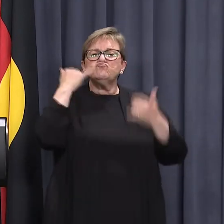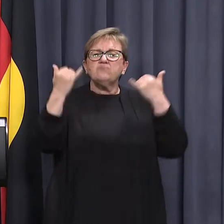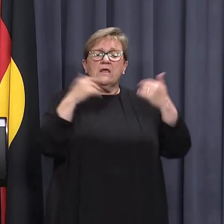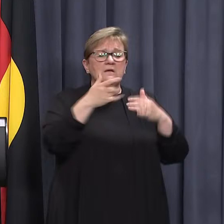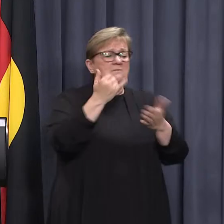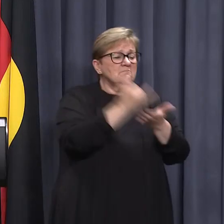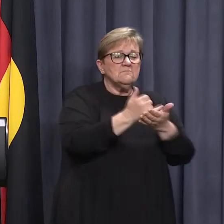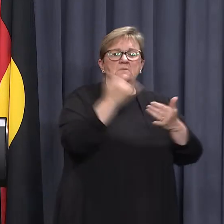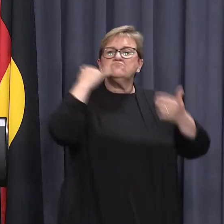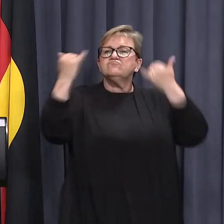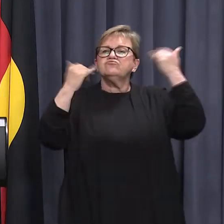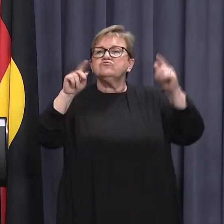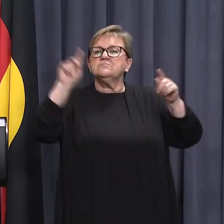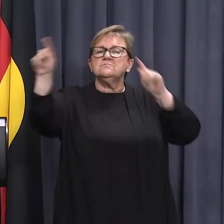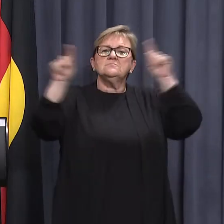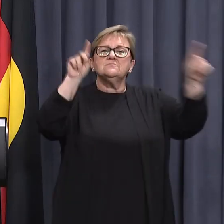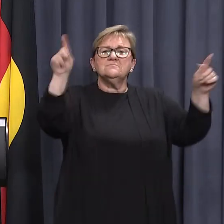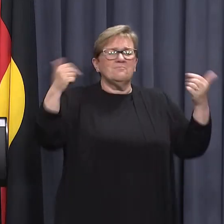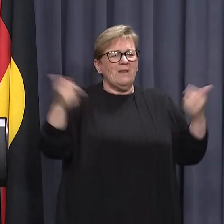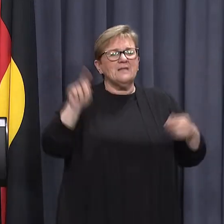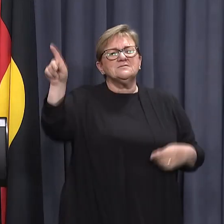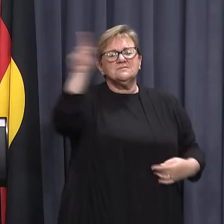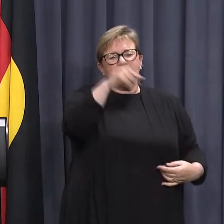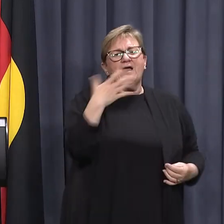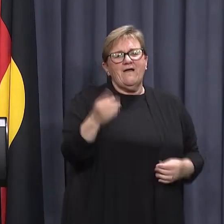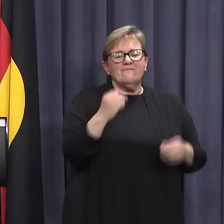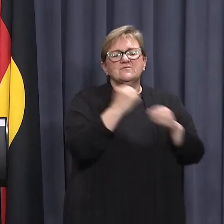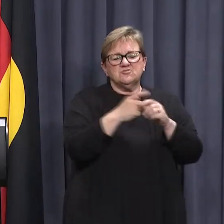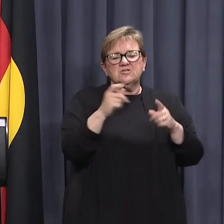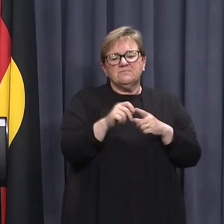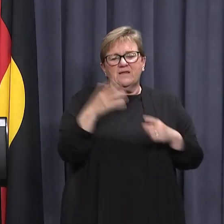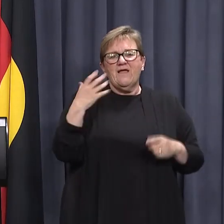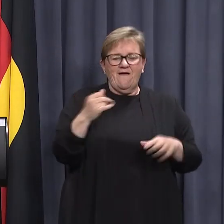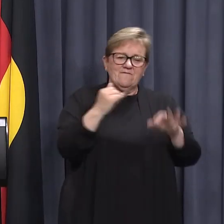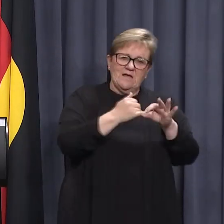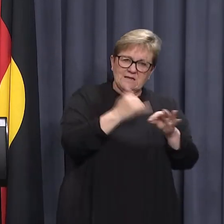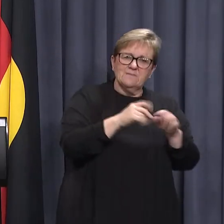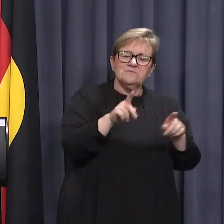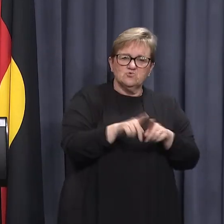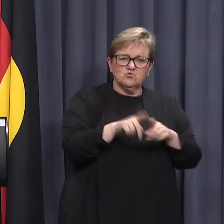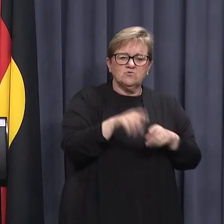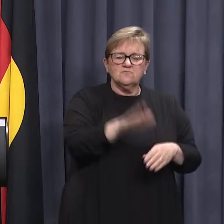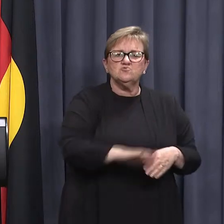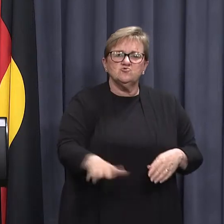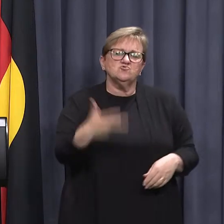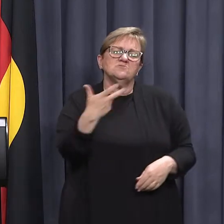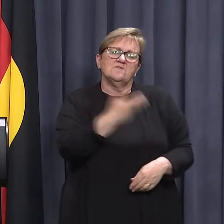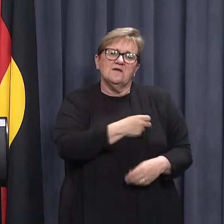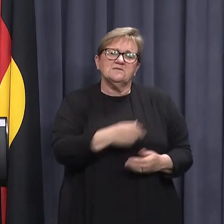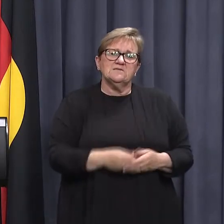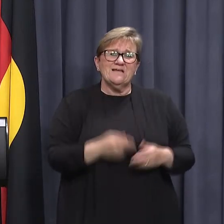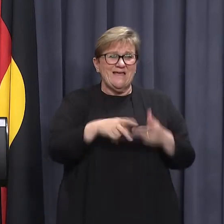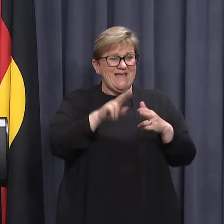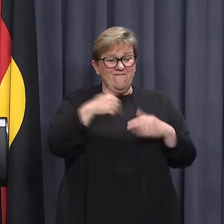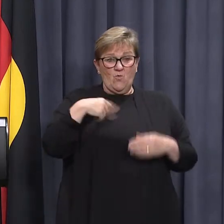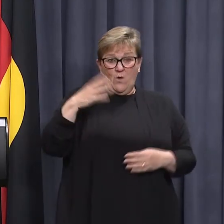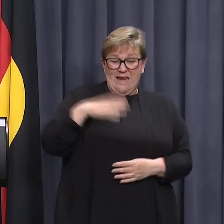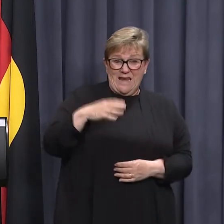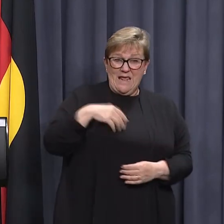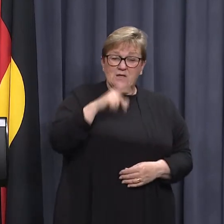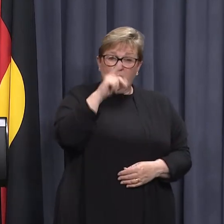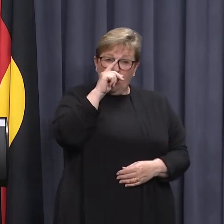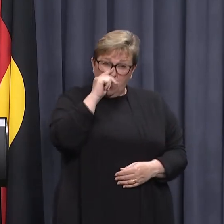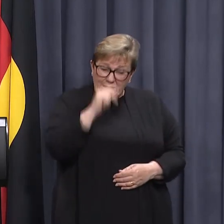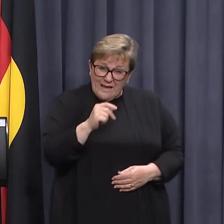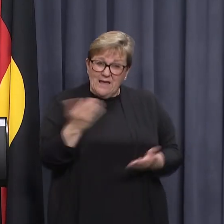around further from home. There are appointments available from GPs and pharmacists for paediatric vaccinations. If we need to, we can